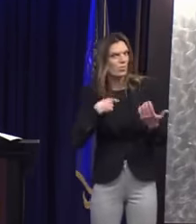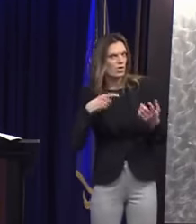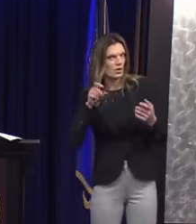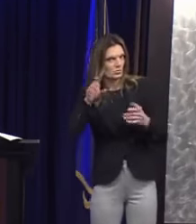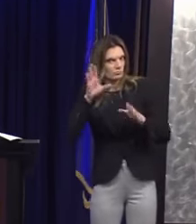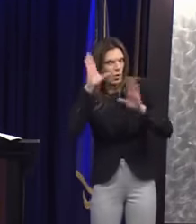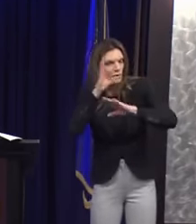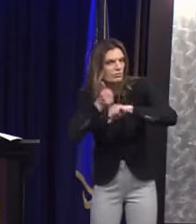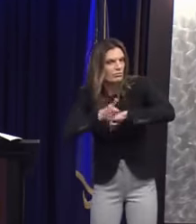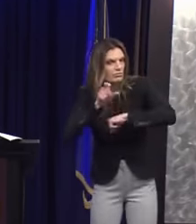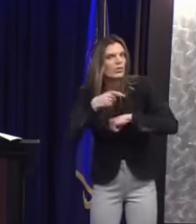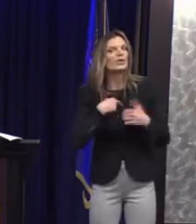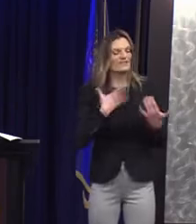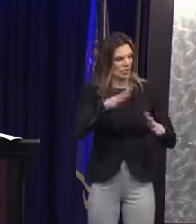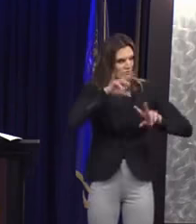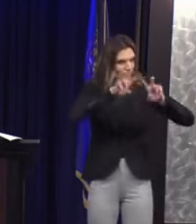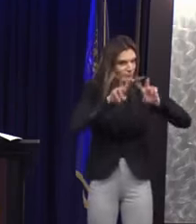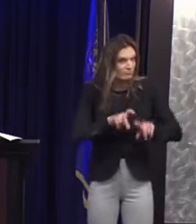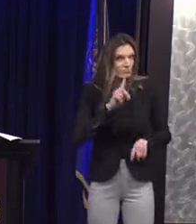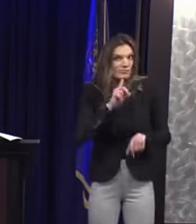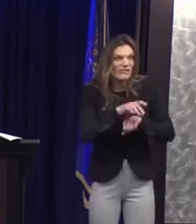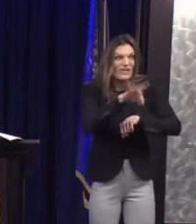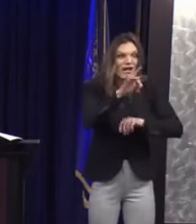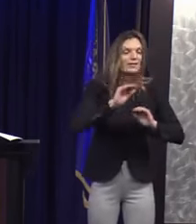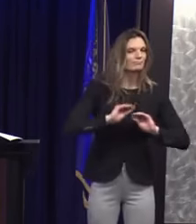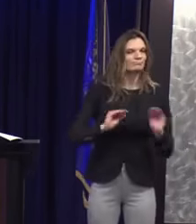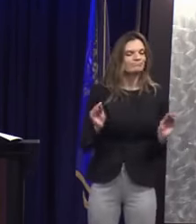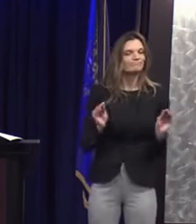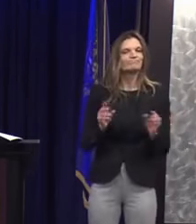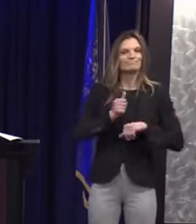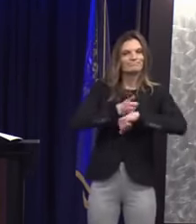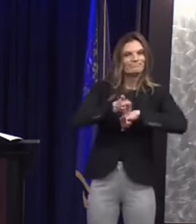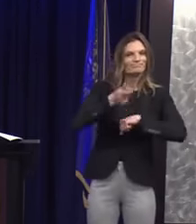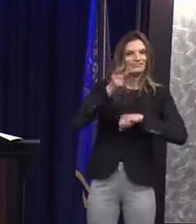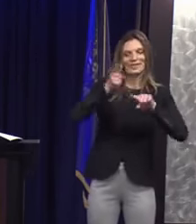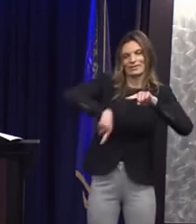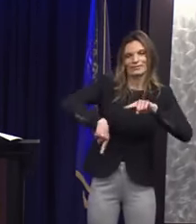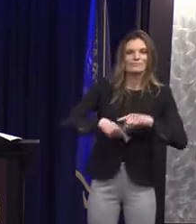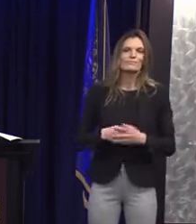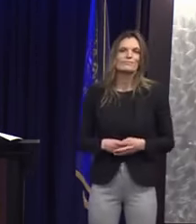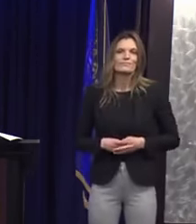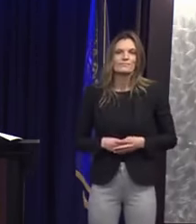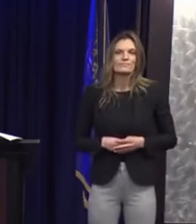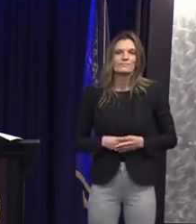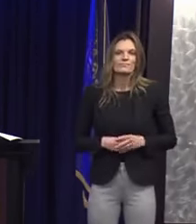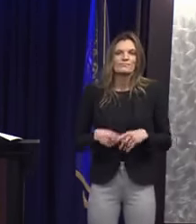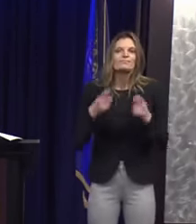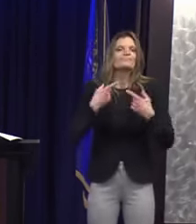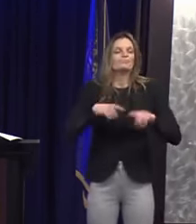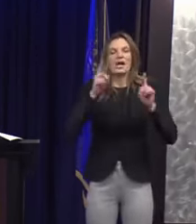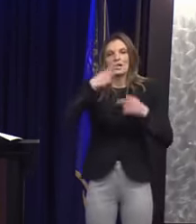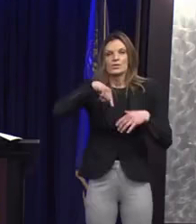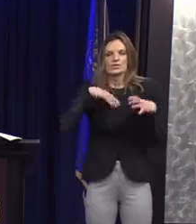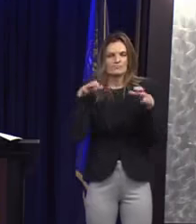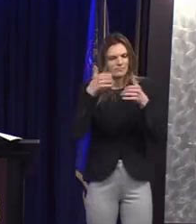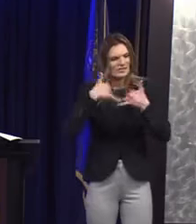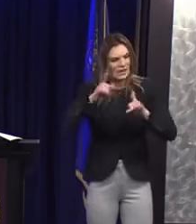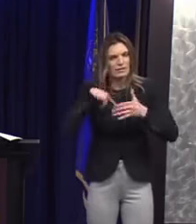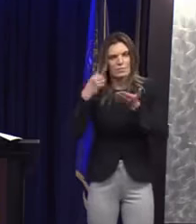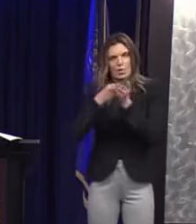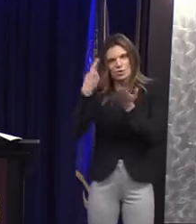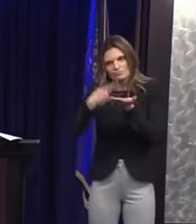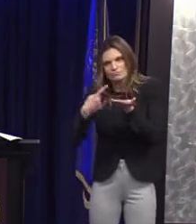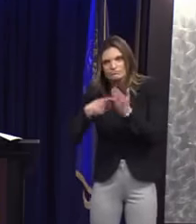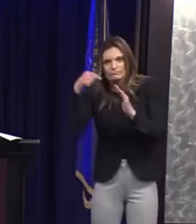evidence for support either charge. Finally, the team reviewed the facts closely for destruction